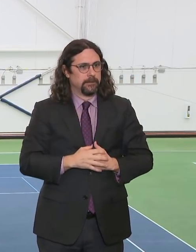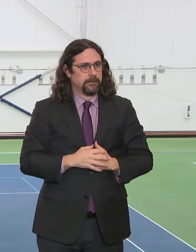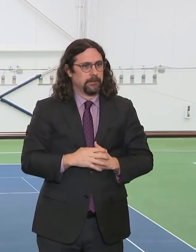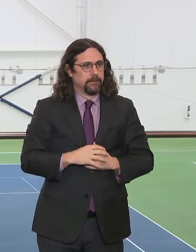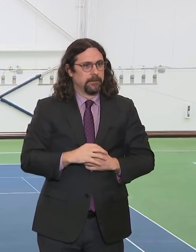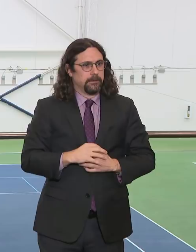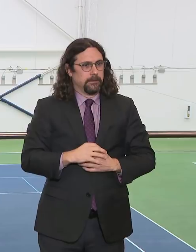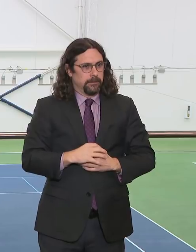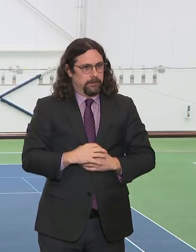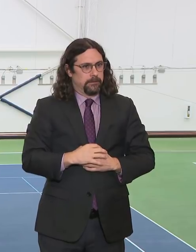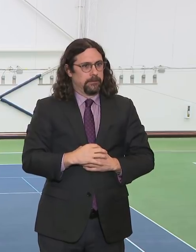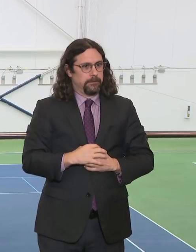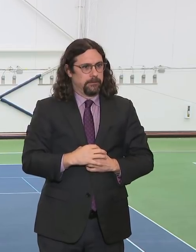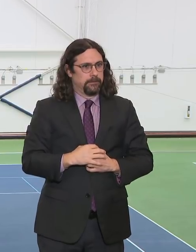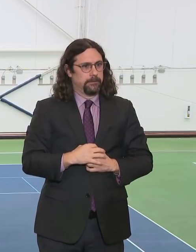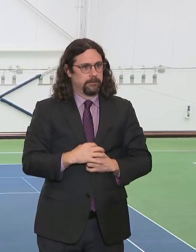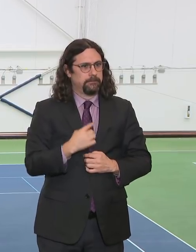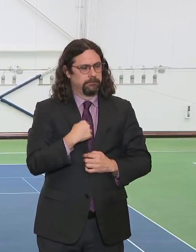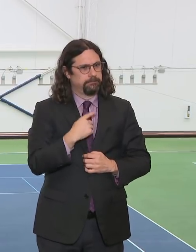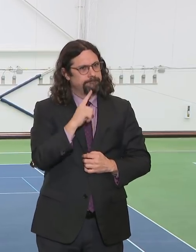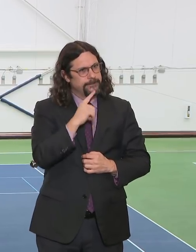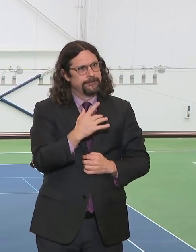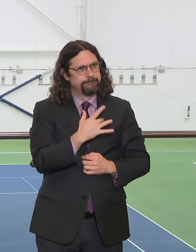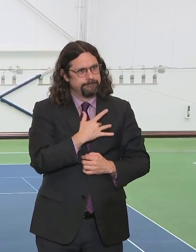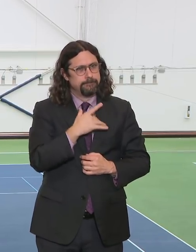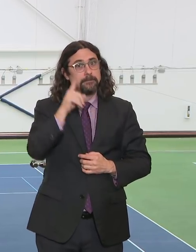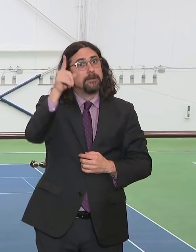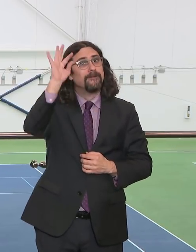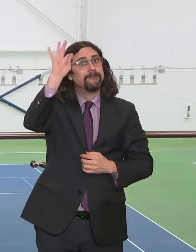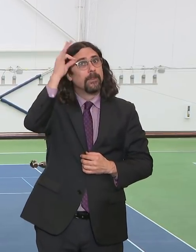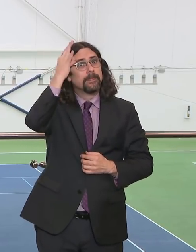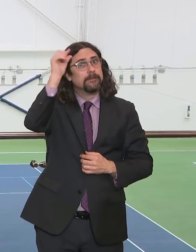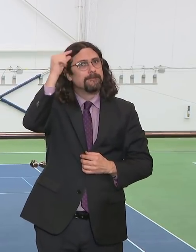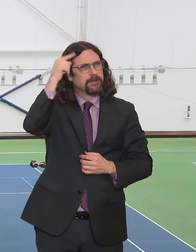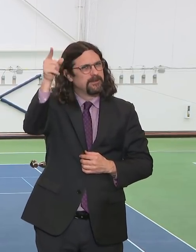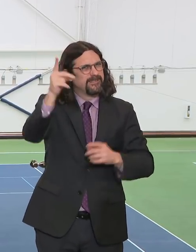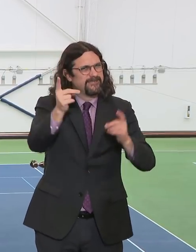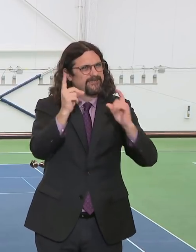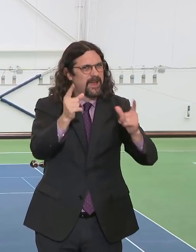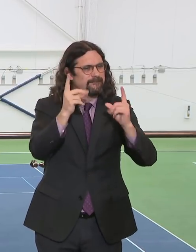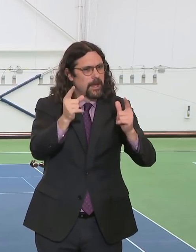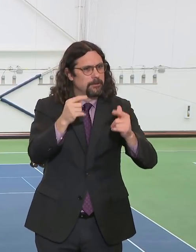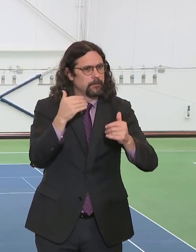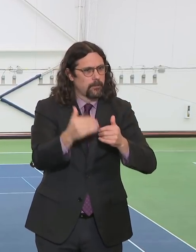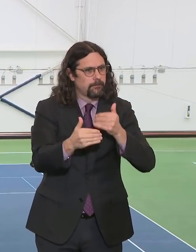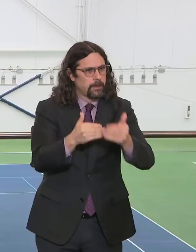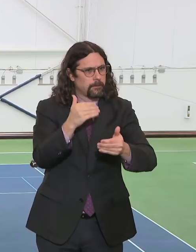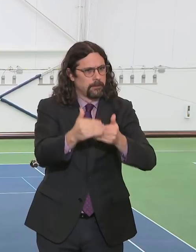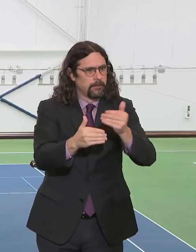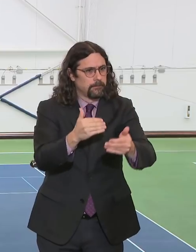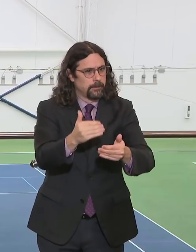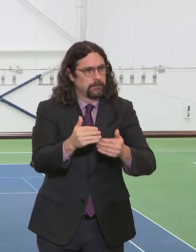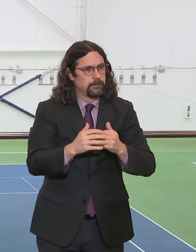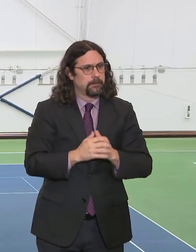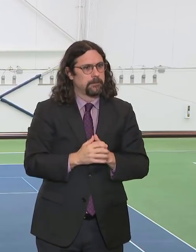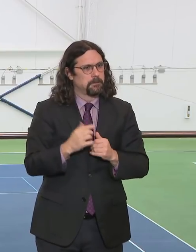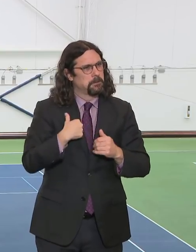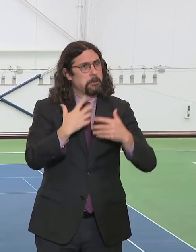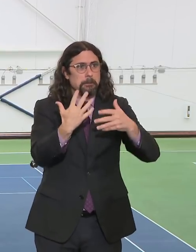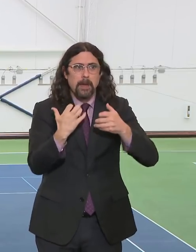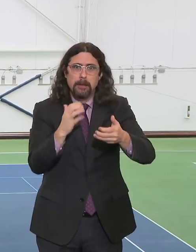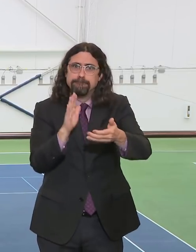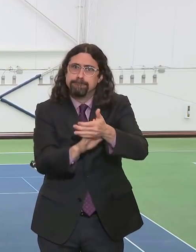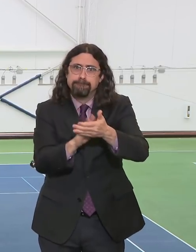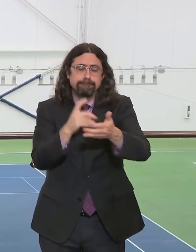quickly here, and in great number. And I give all the credit in the world to FEMA and Regional Administrator Tom Von Essen, who everyone